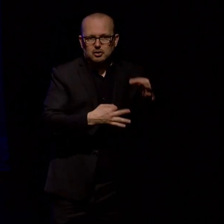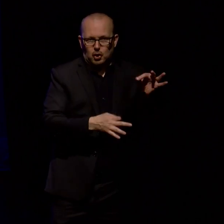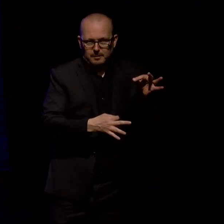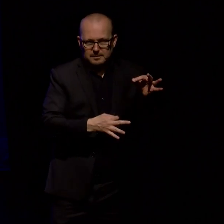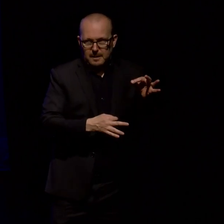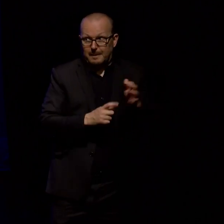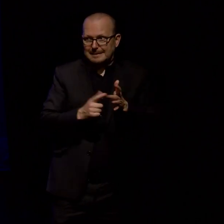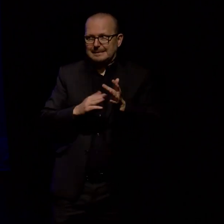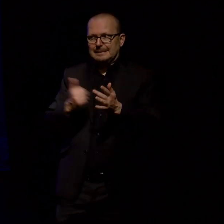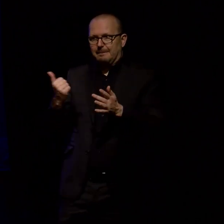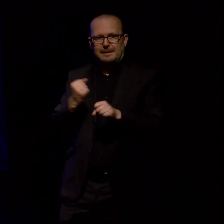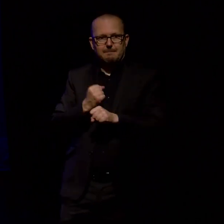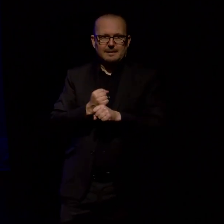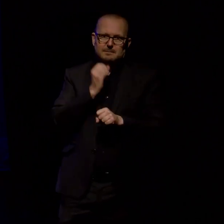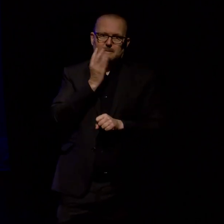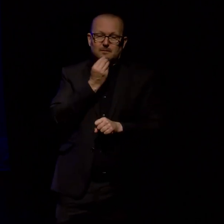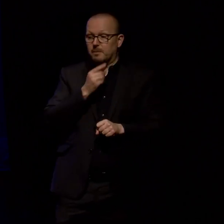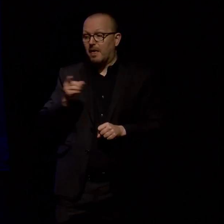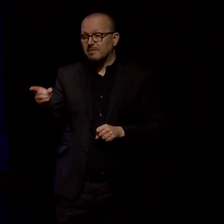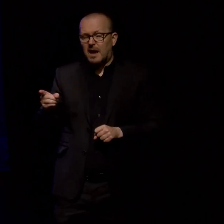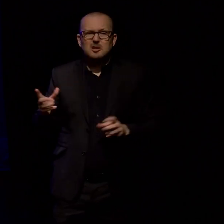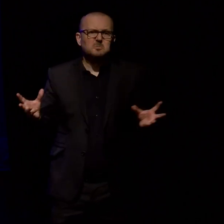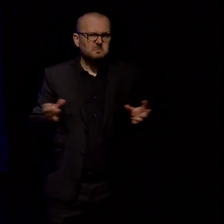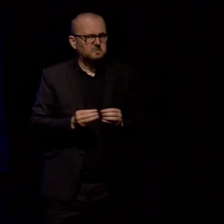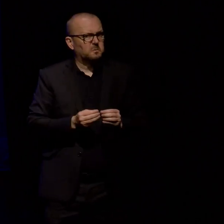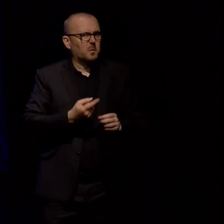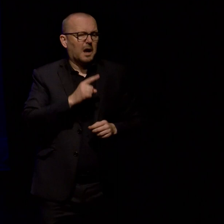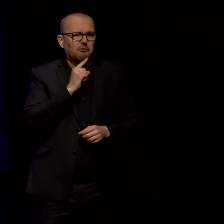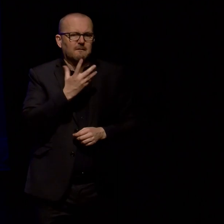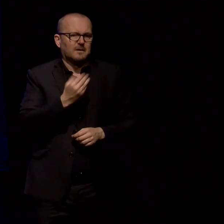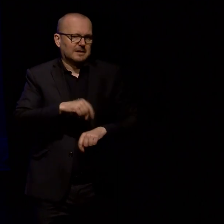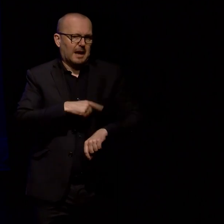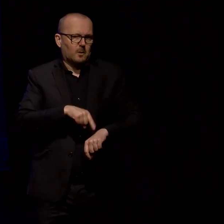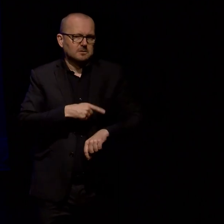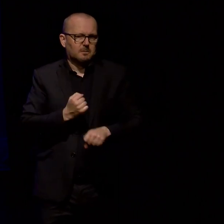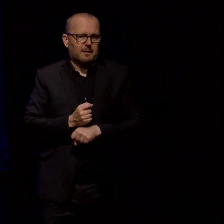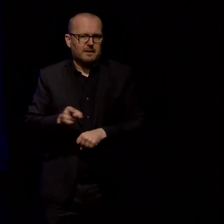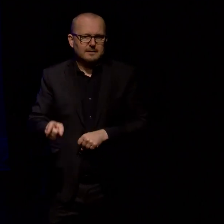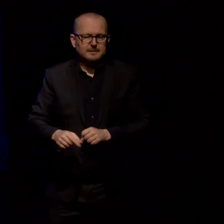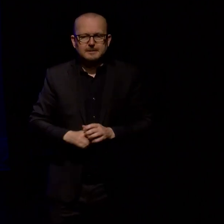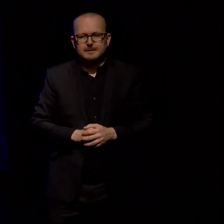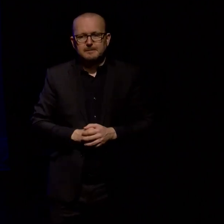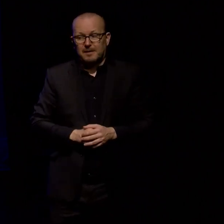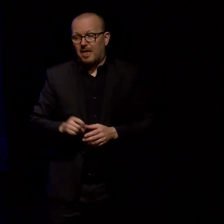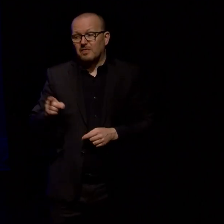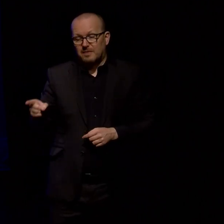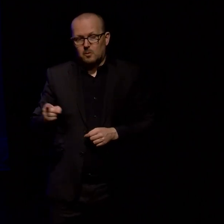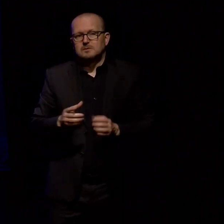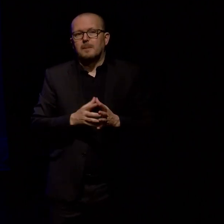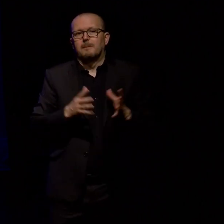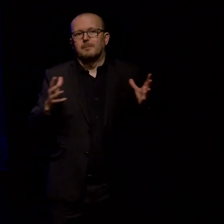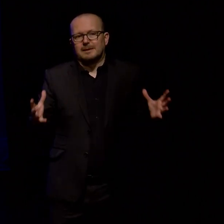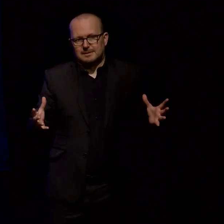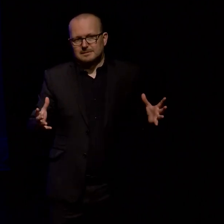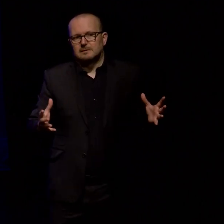and this took 150 hours conservatively, that whole process. It was probably the longest in the book, almost